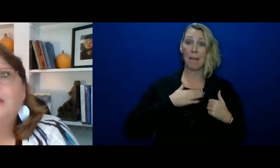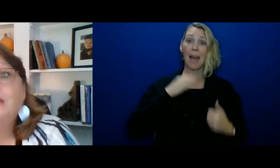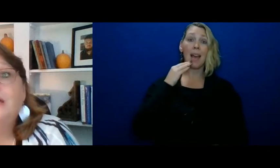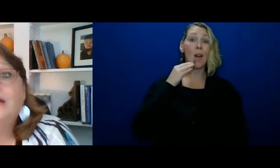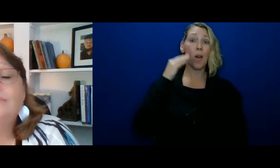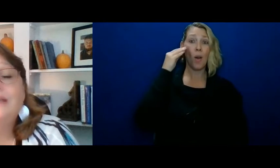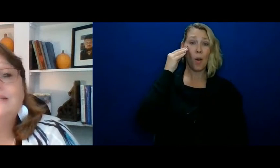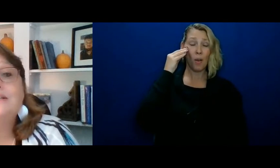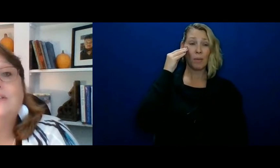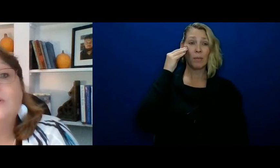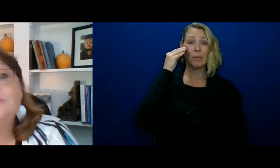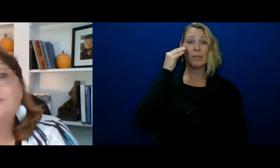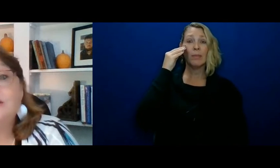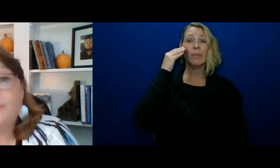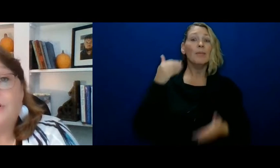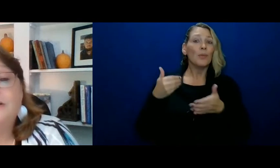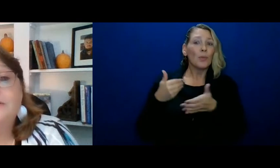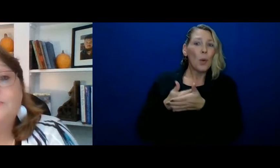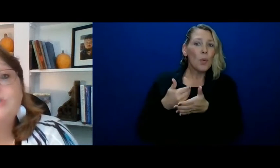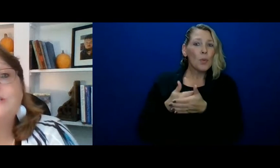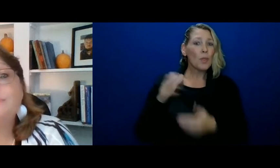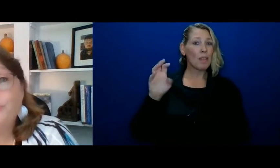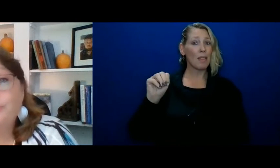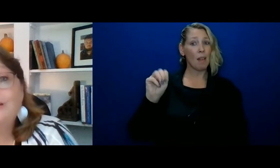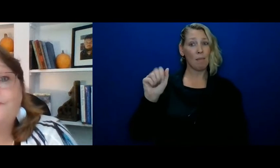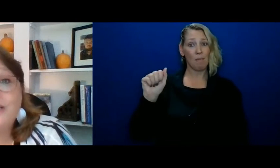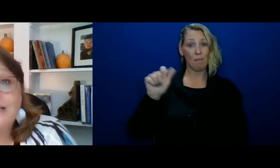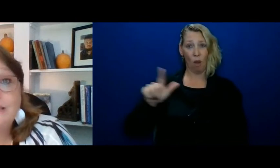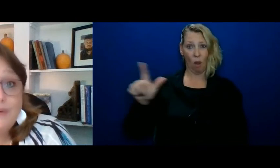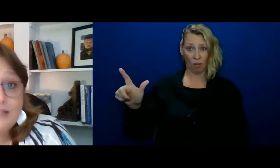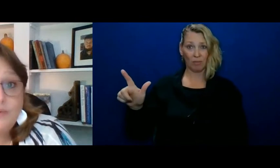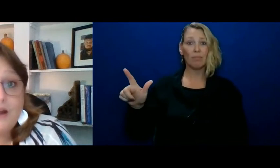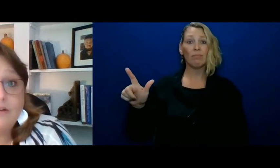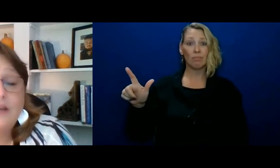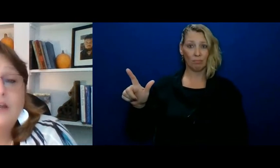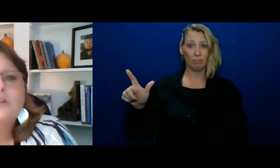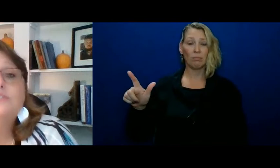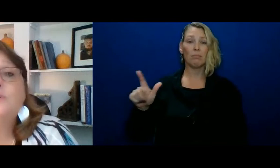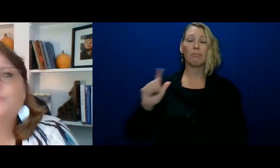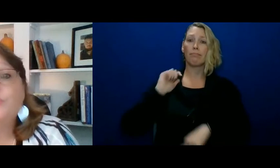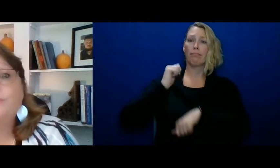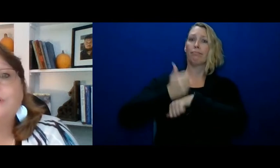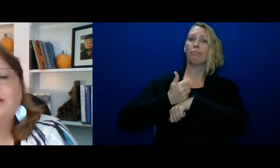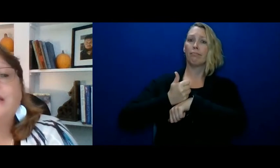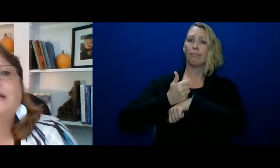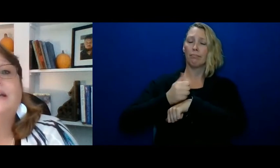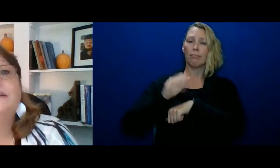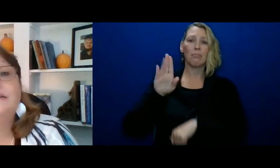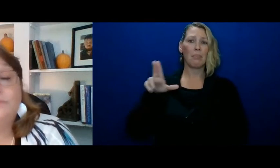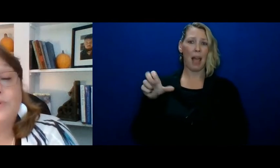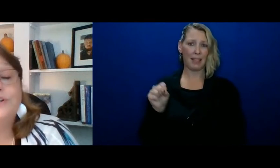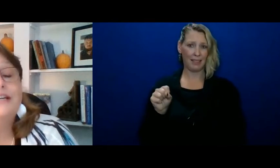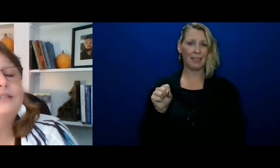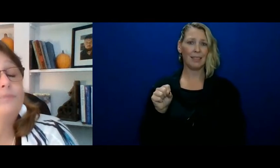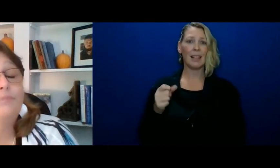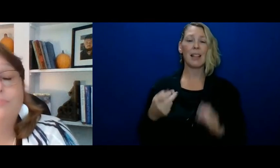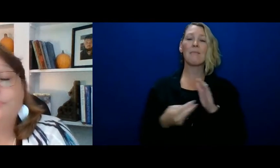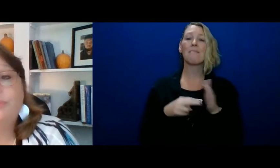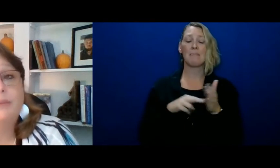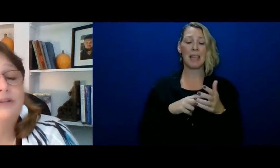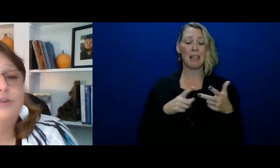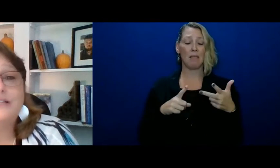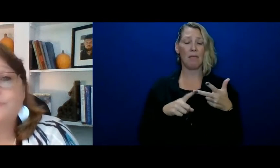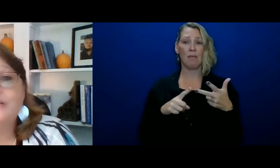is close to the mall, which is a permanent fixed bus route. So, Rory takes